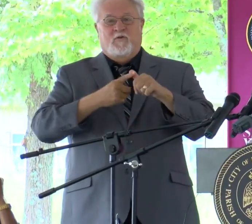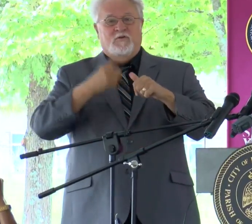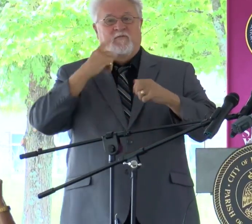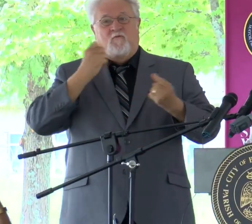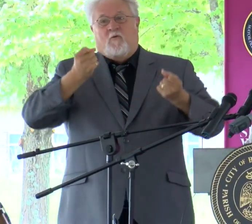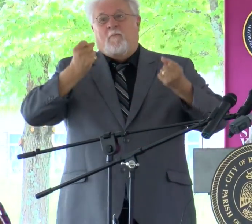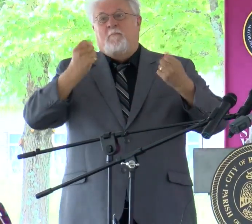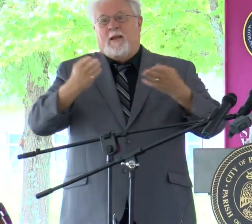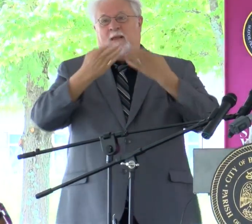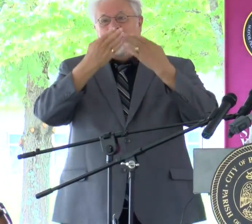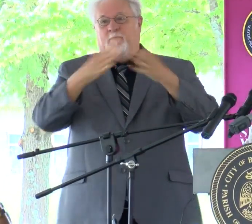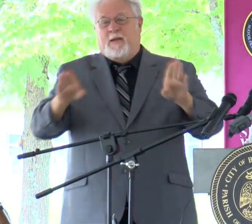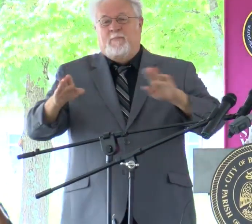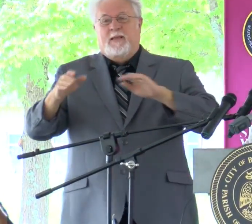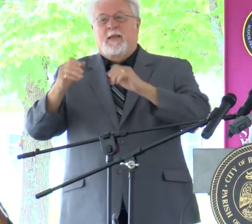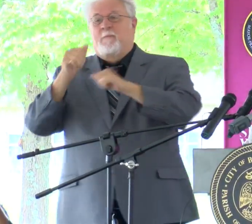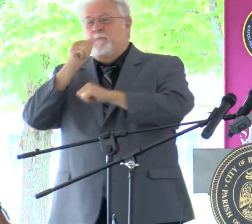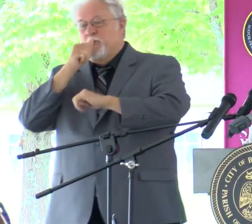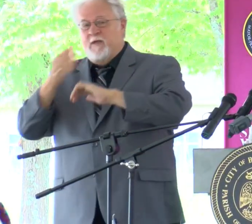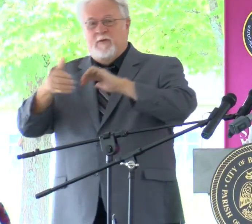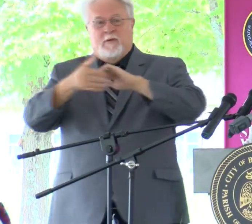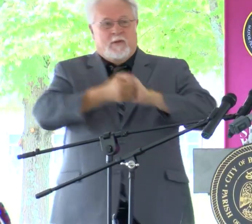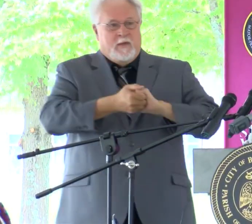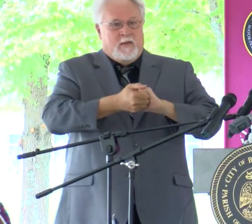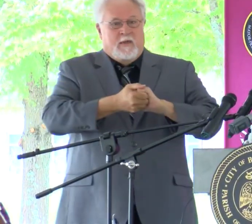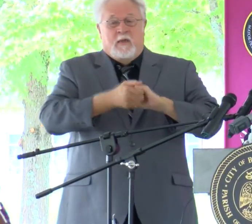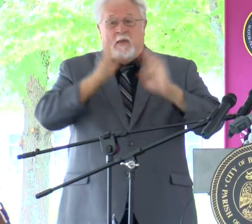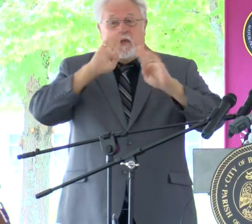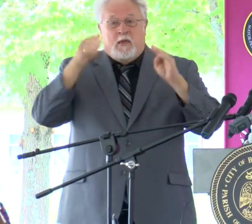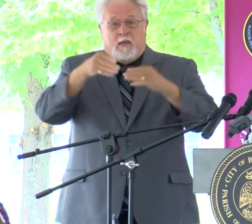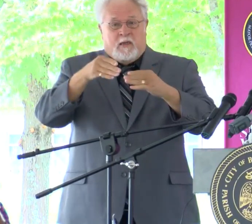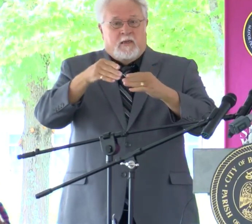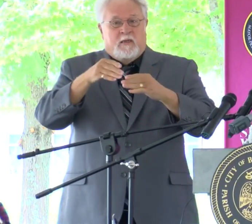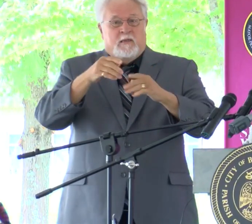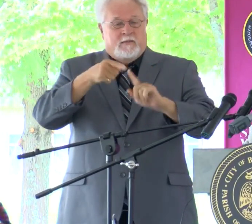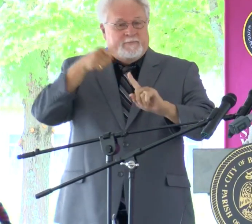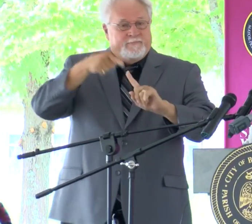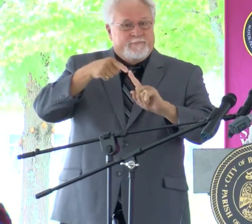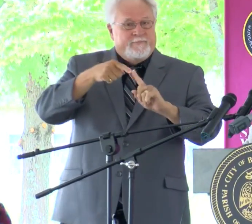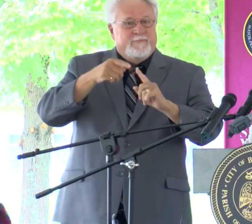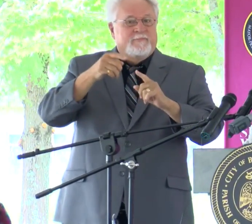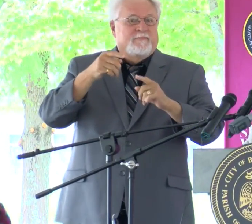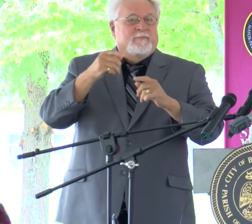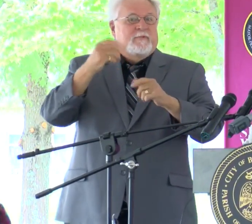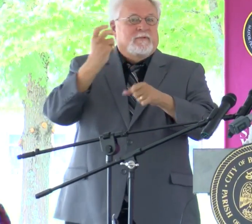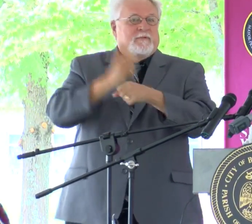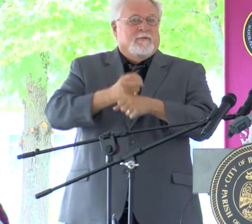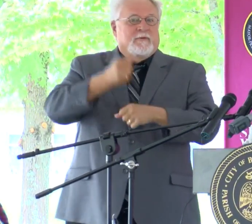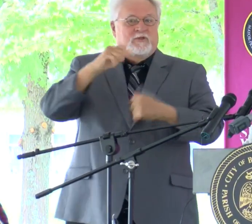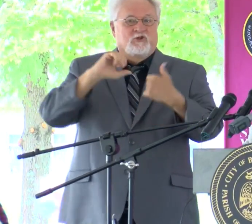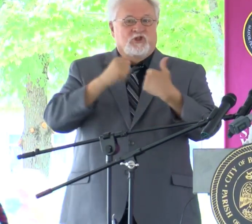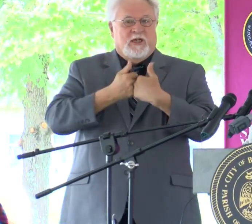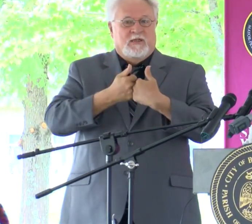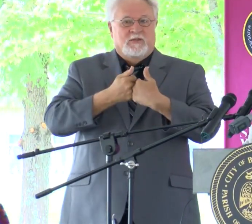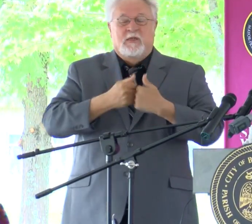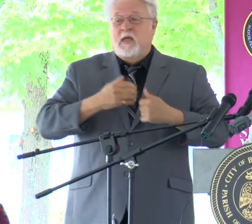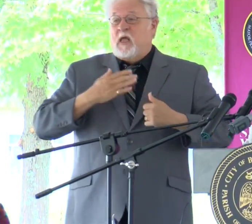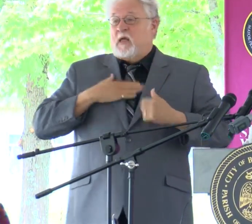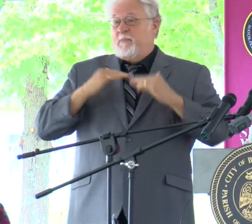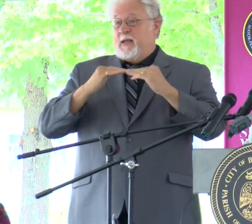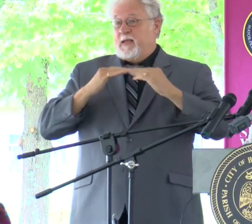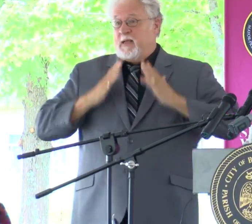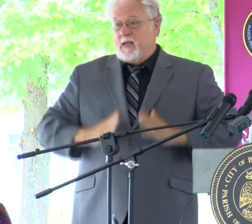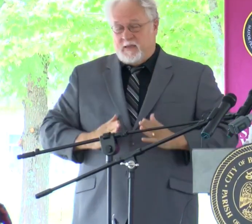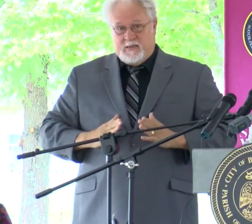public-private partnerships to address the most acute challenges that we are having in our community. My colleagues and I